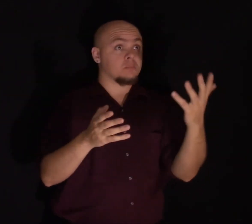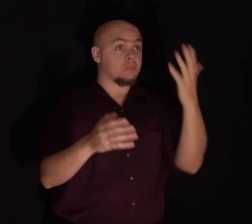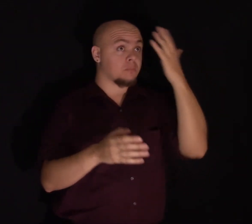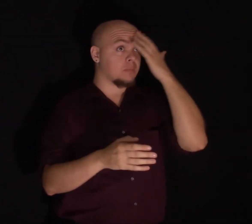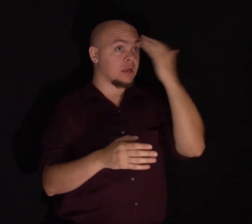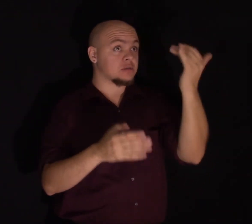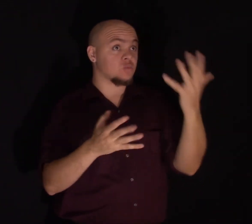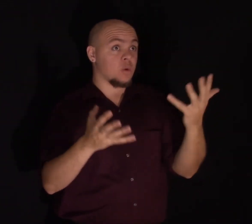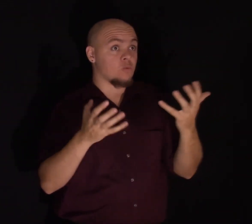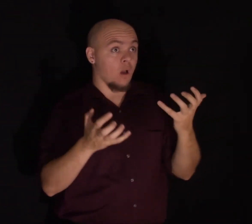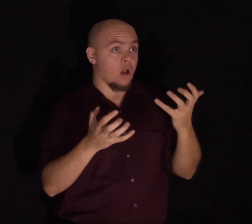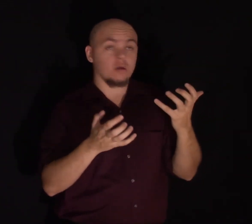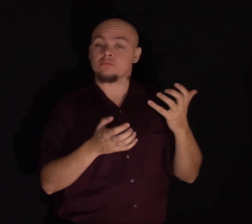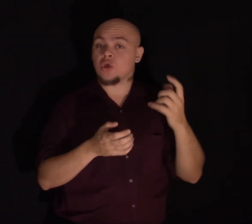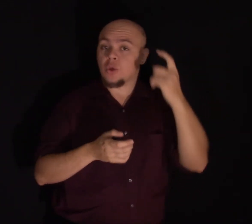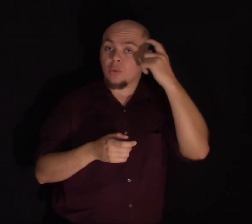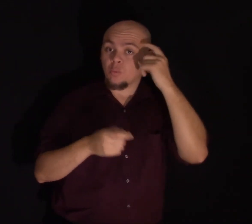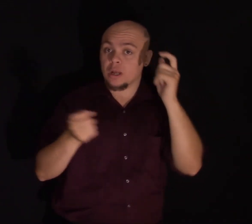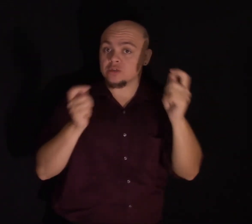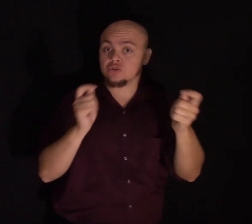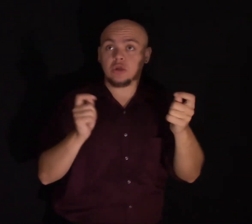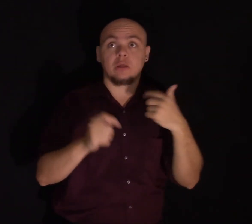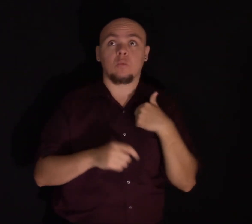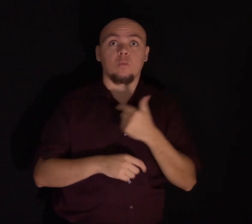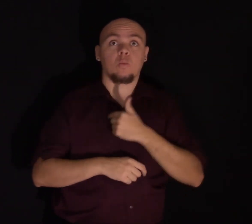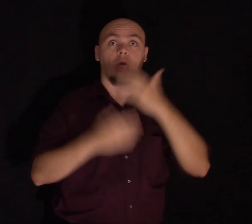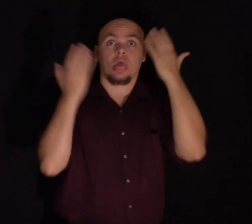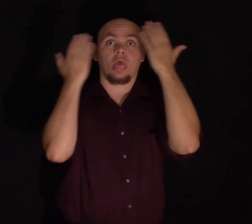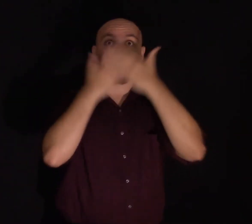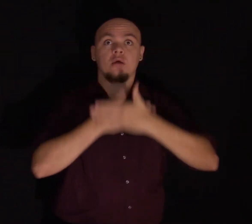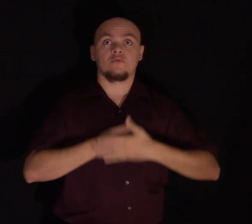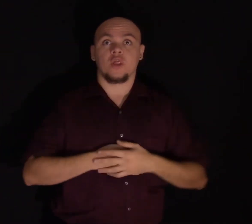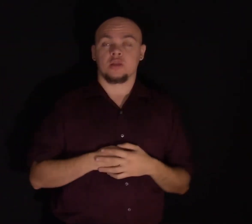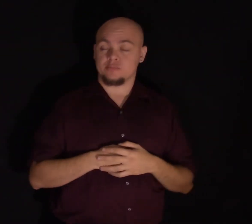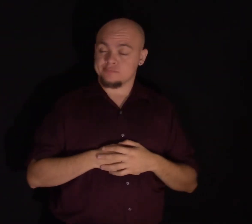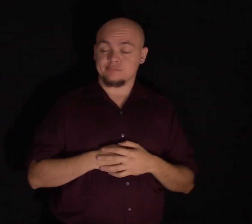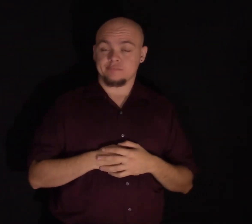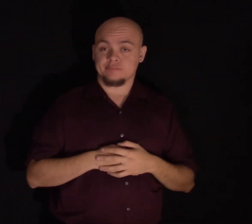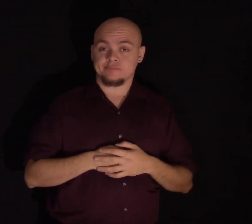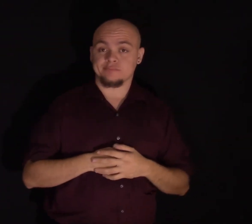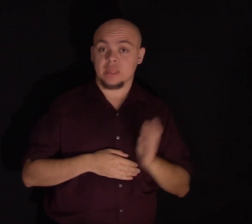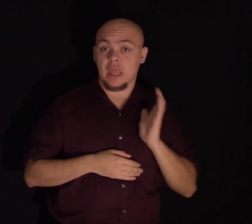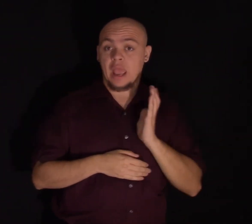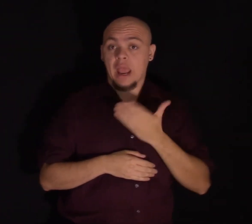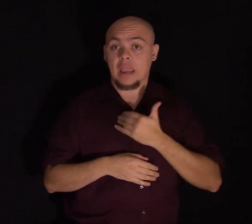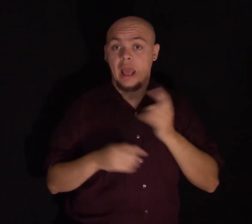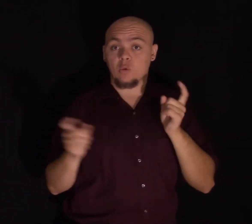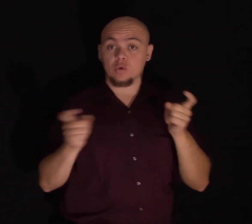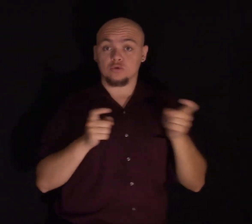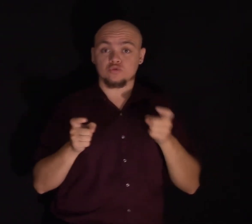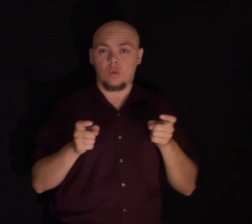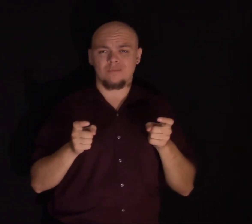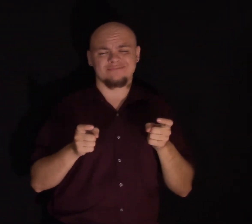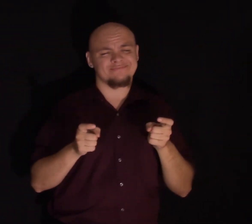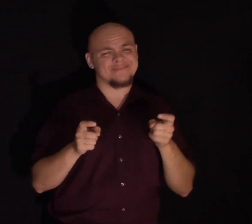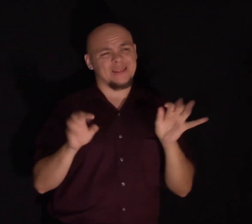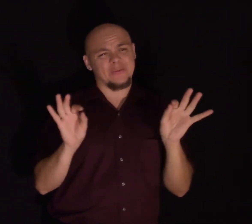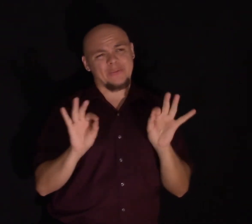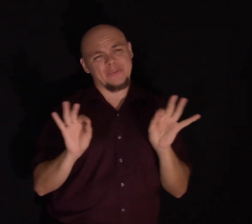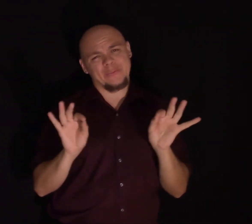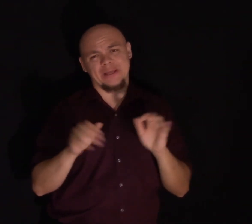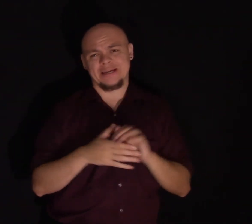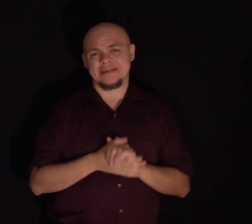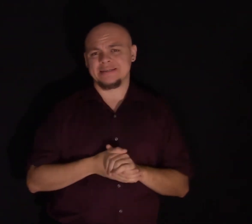it's unwittingly. Most of the time, we're not aware, and we also have little control over those forces. And the